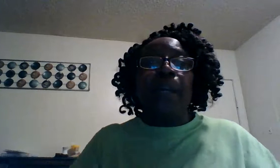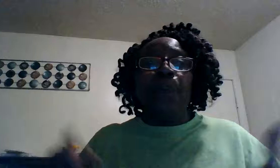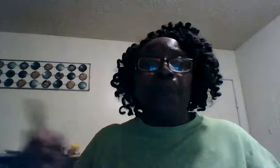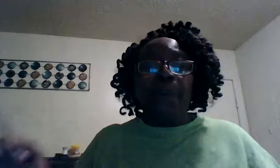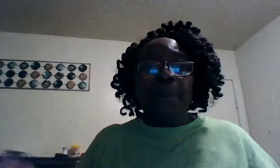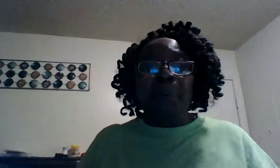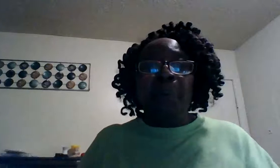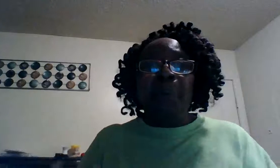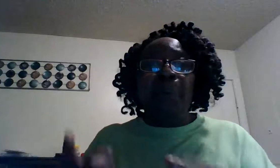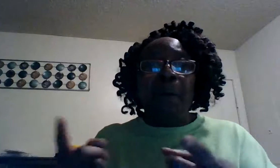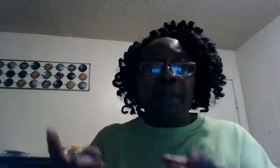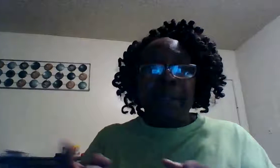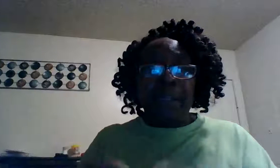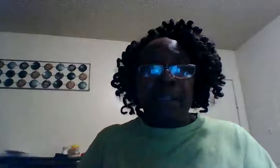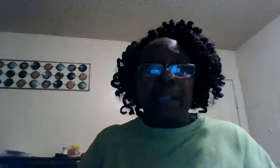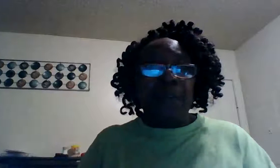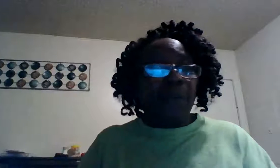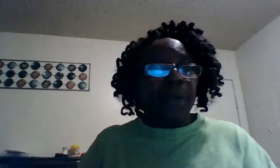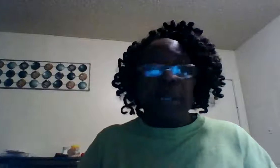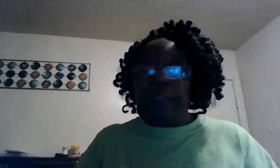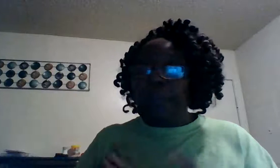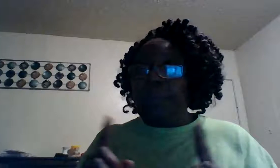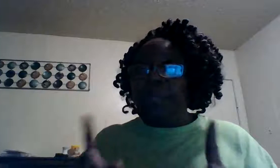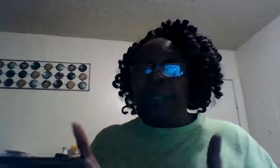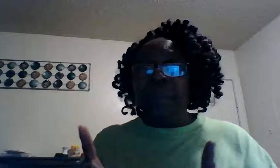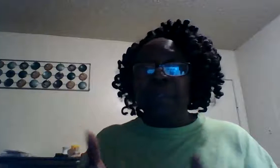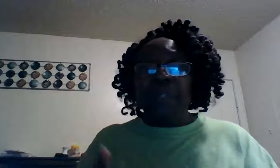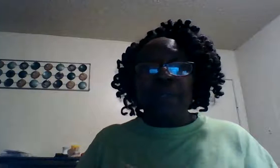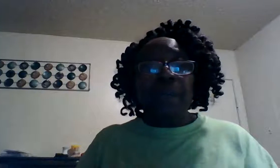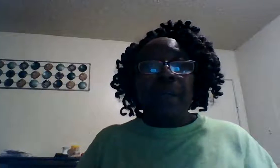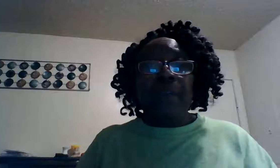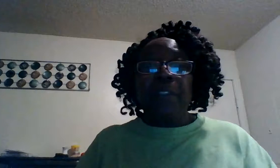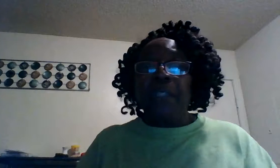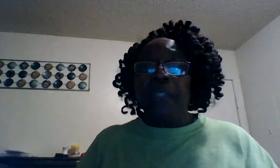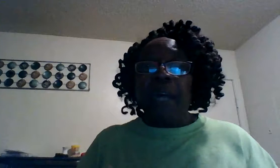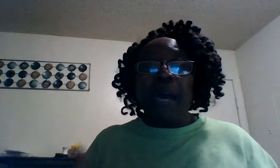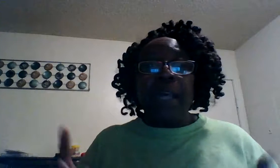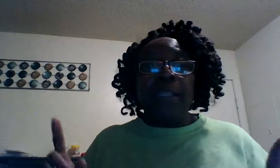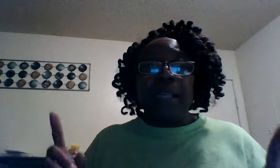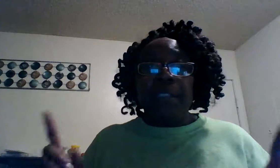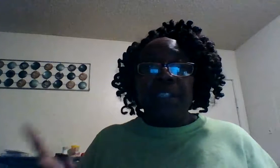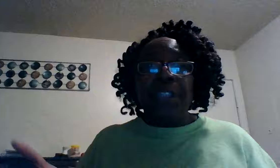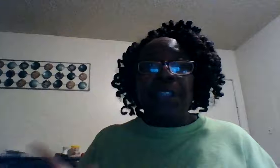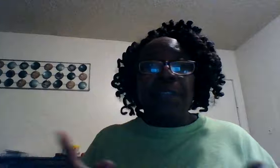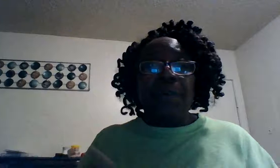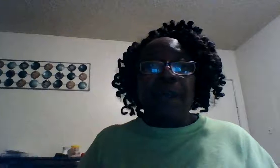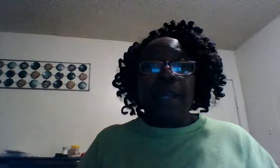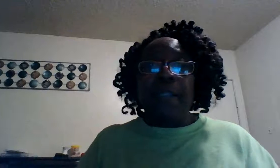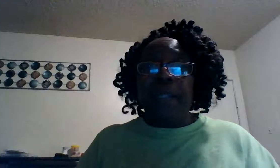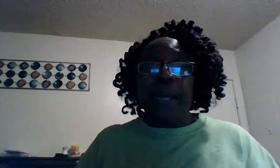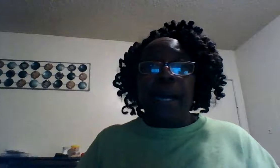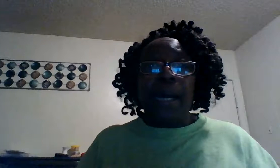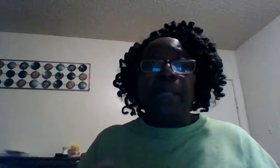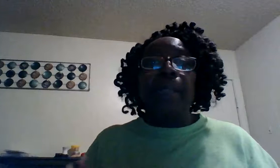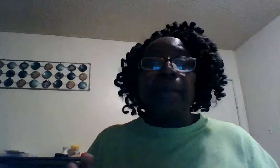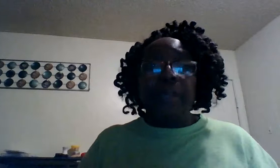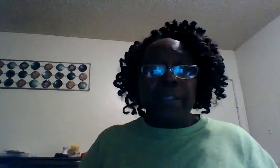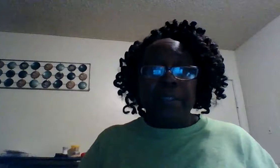we are more than a comfort through him who love us in god jesus christ god love us